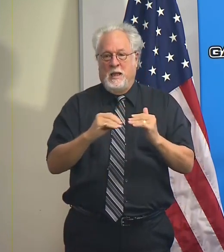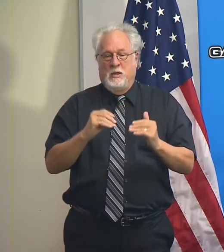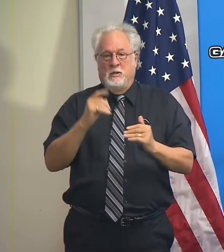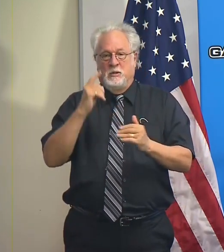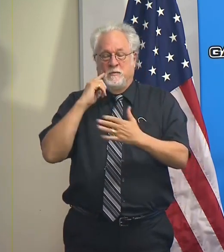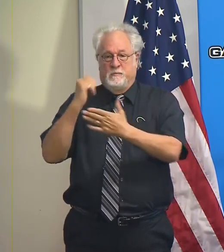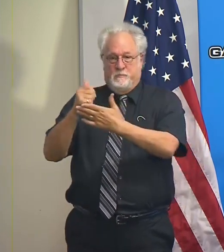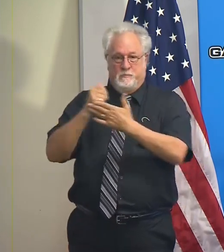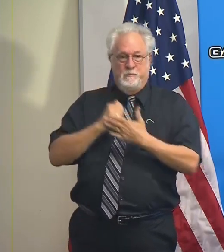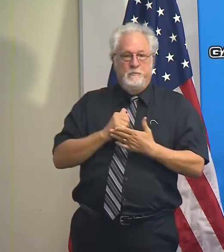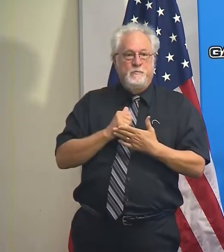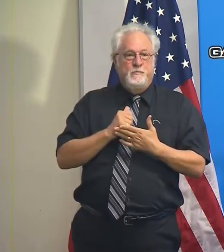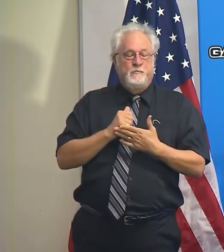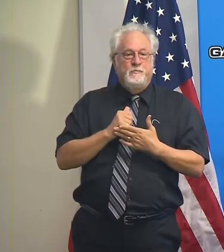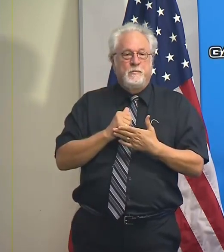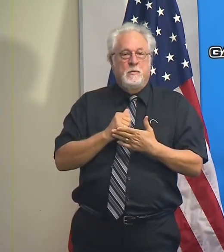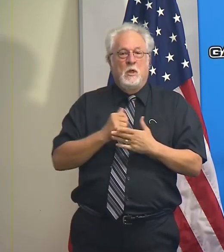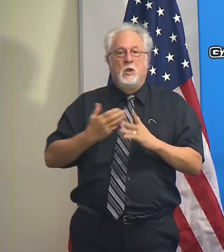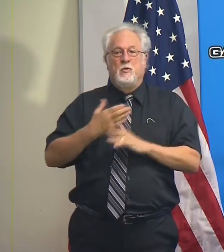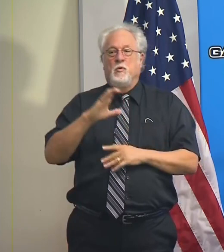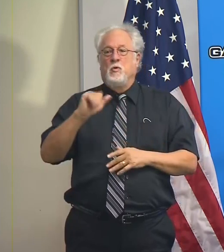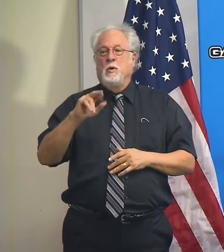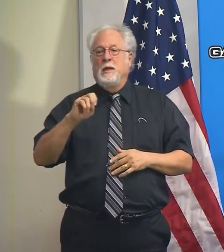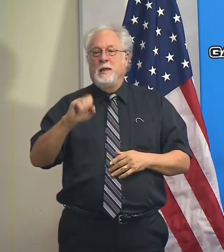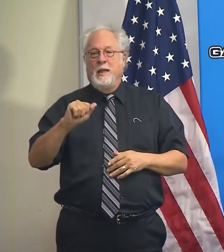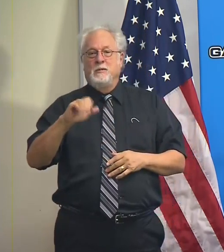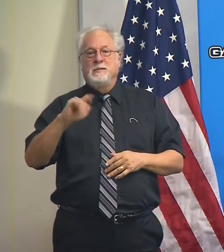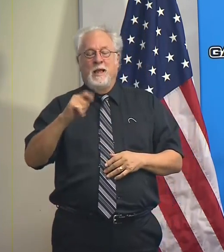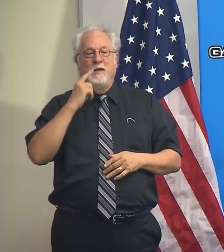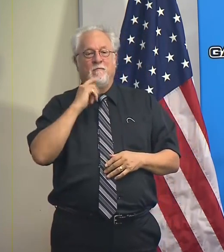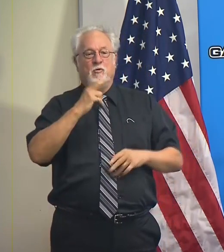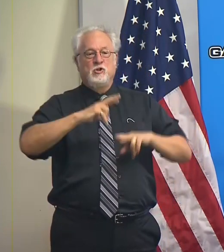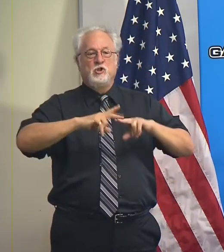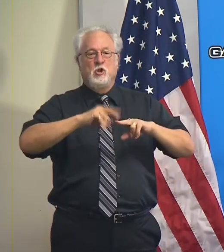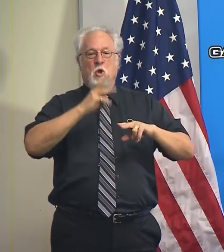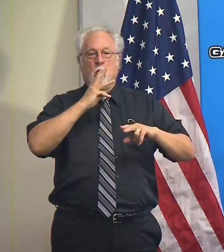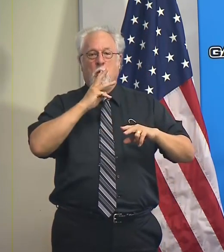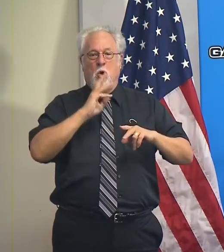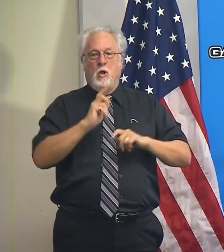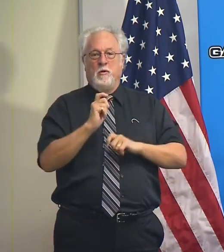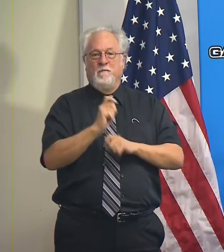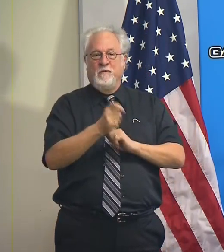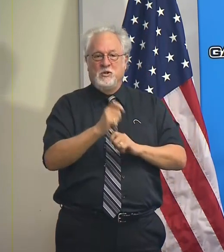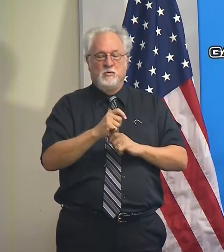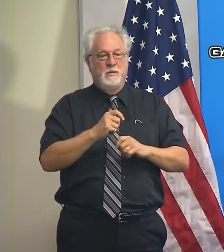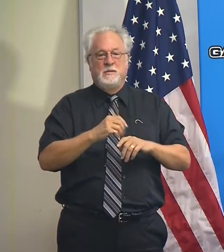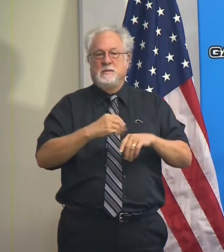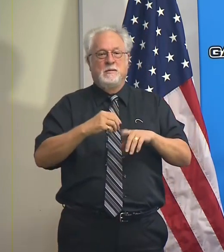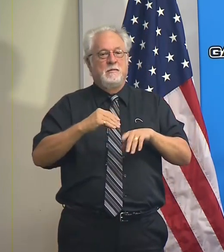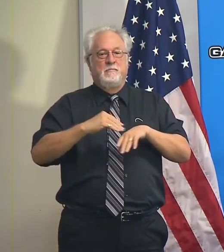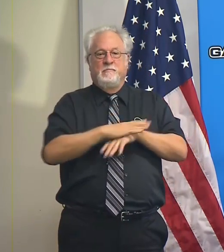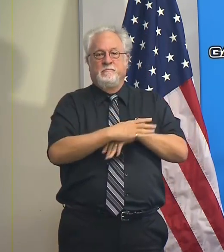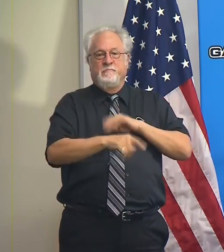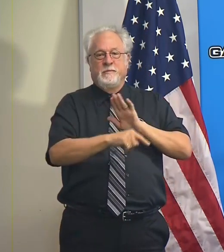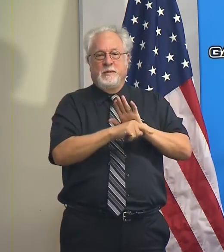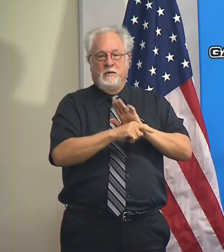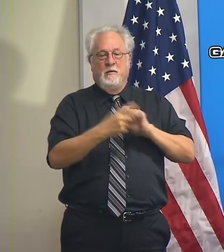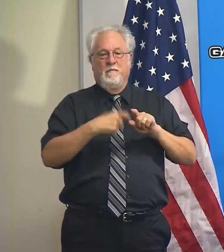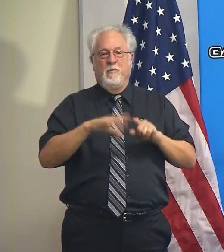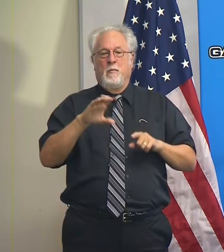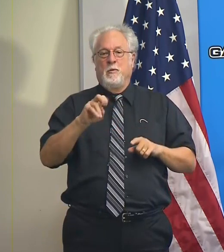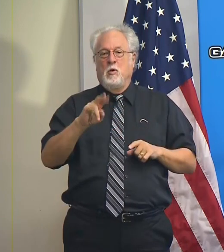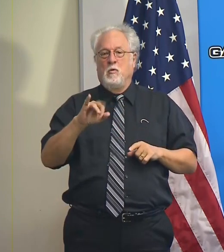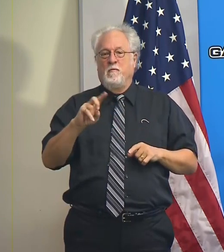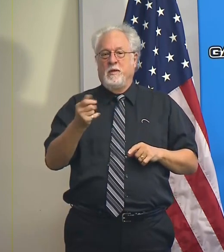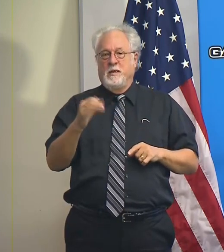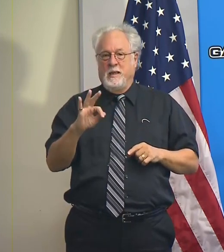assistance through the CARES Act for saltwater fisheries that have been negatively impacted by the COVID-19 pandemic.